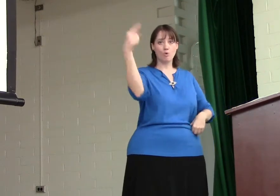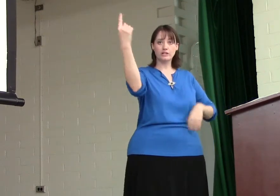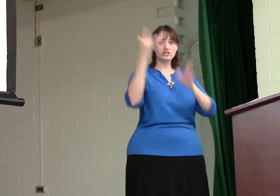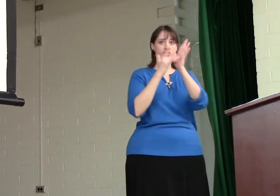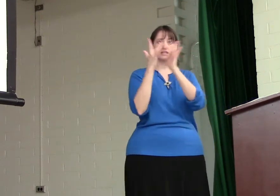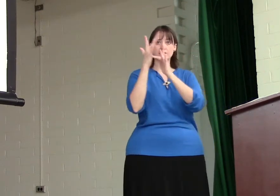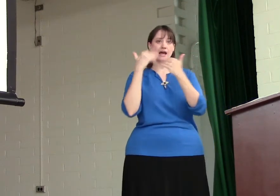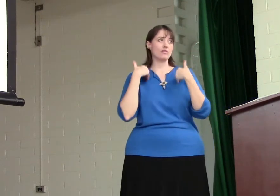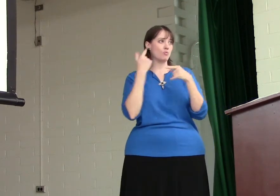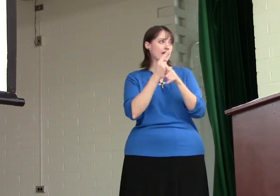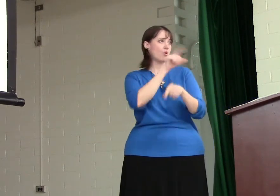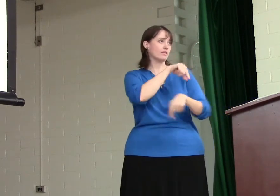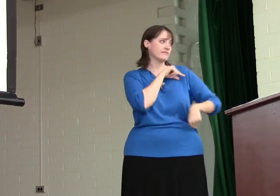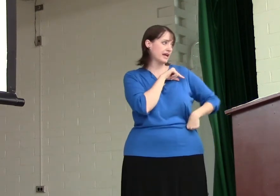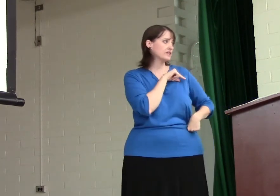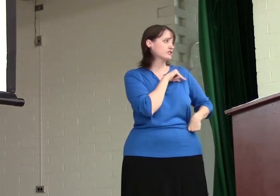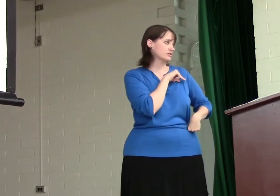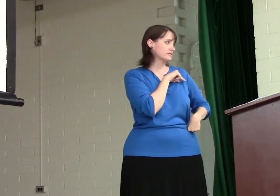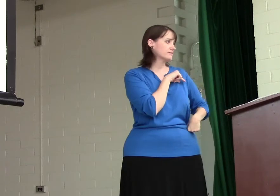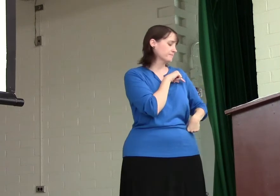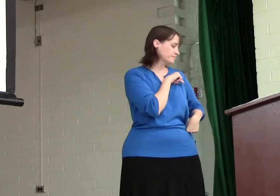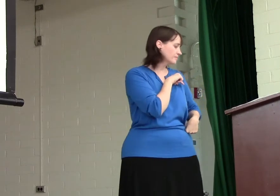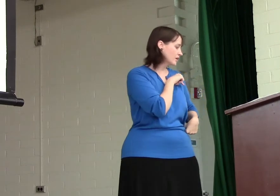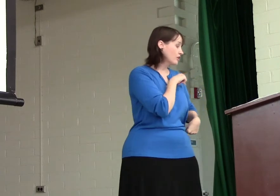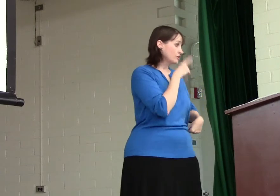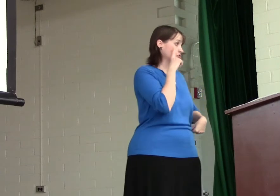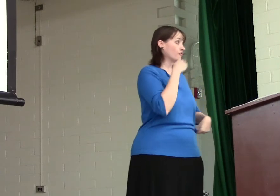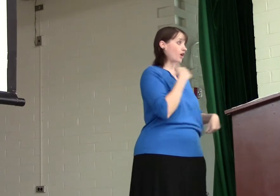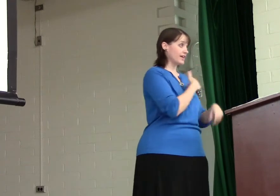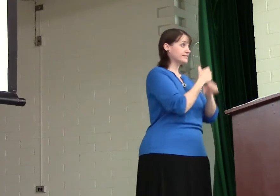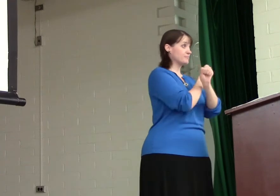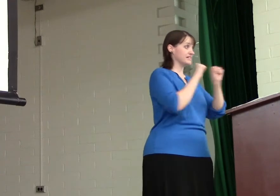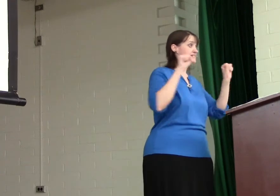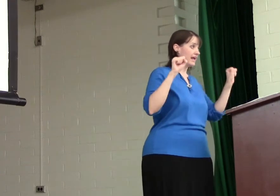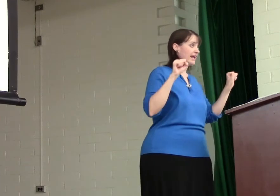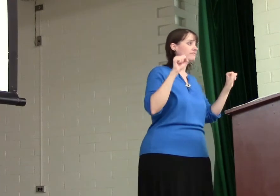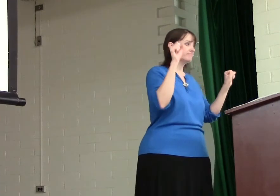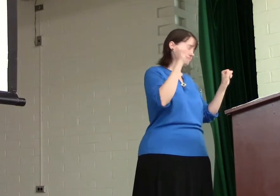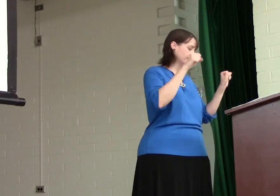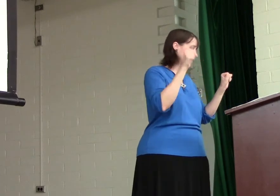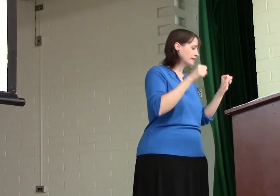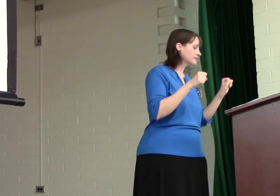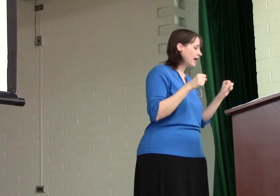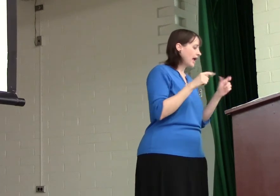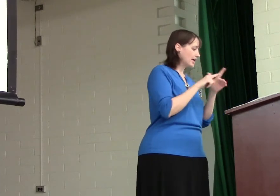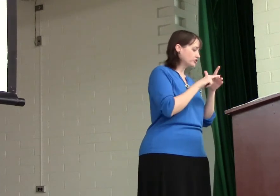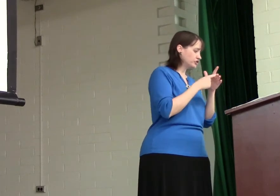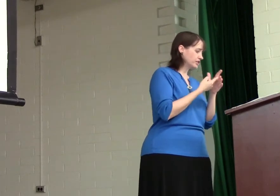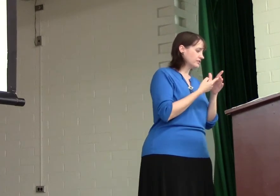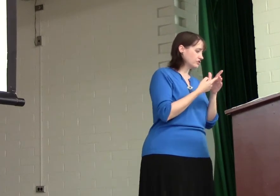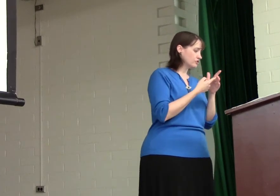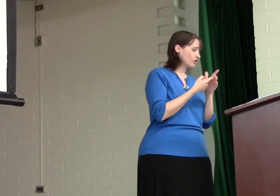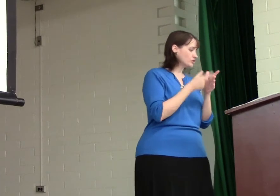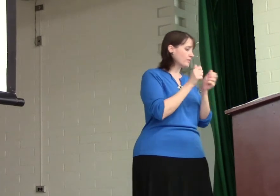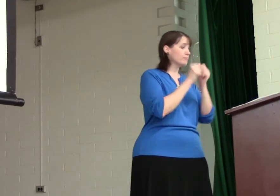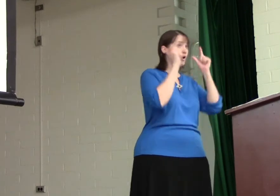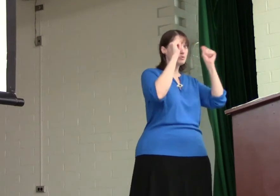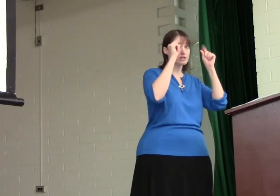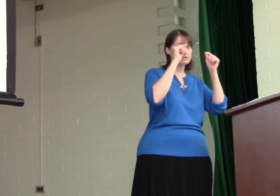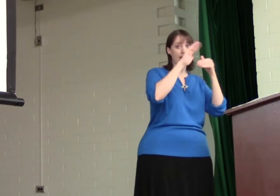Only Jesus had the right qualifications. So, for us to be saved, yes. And Jesus starts with Moses and